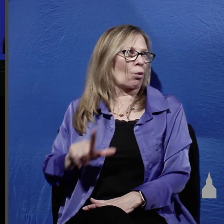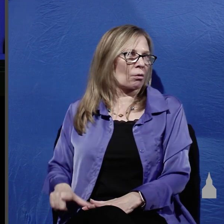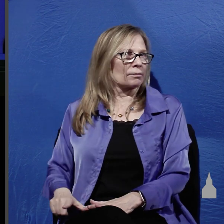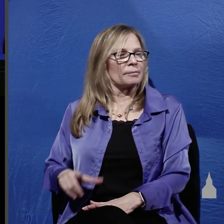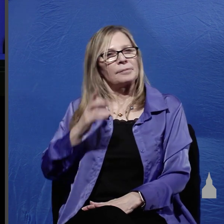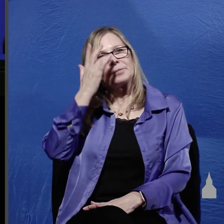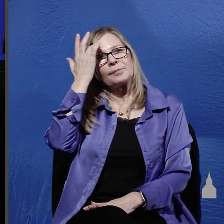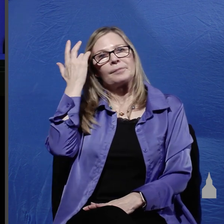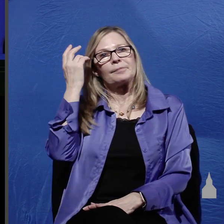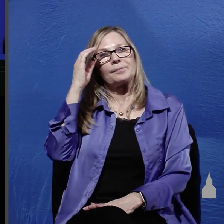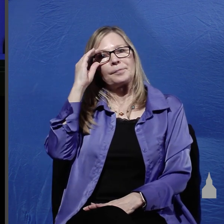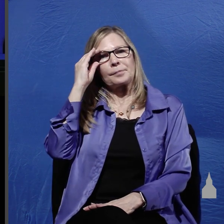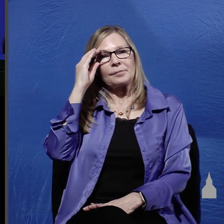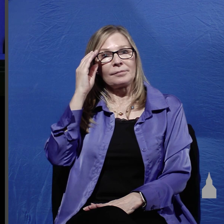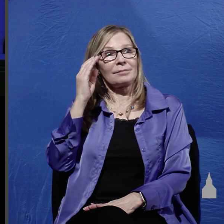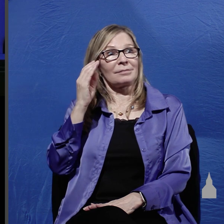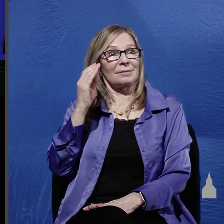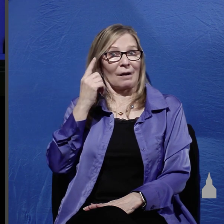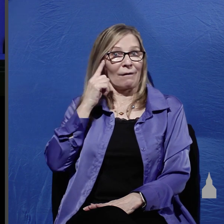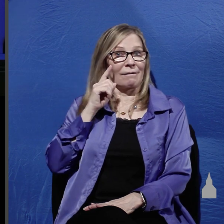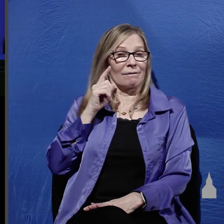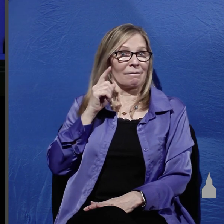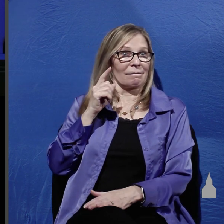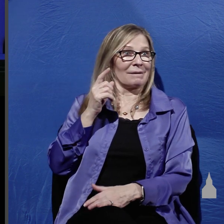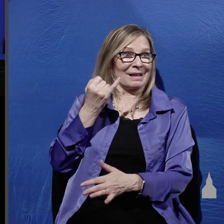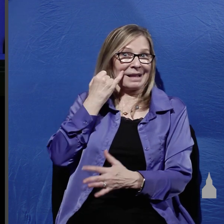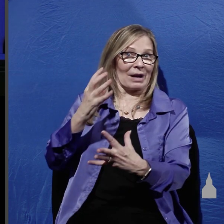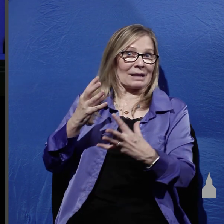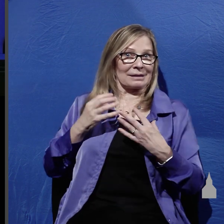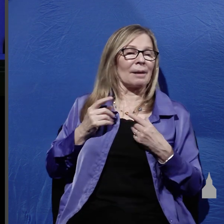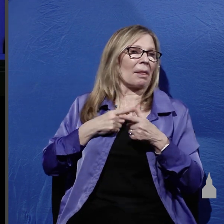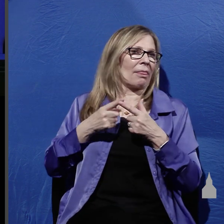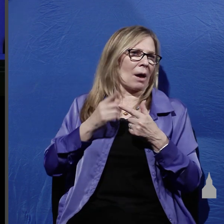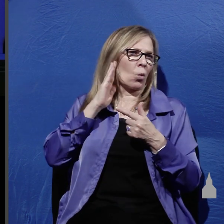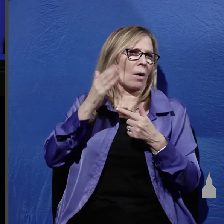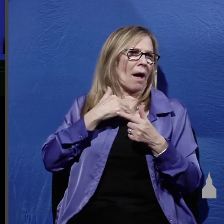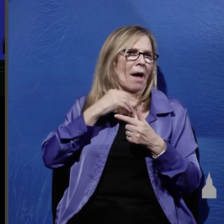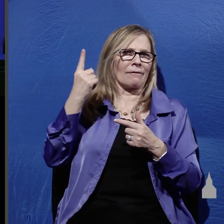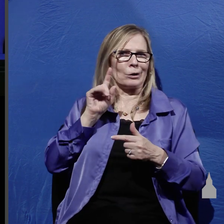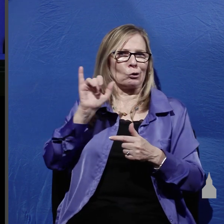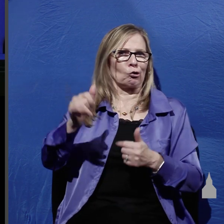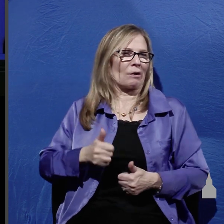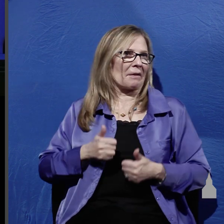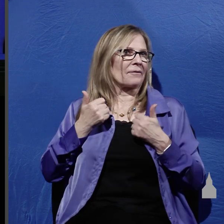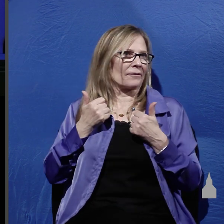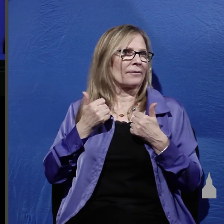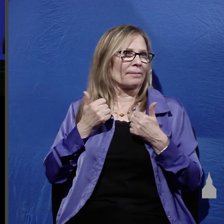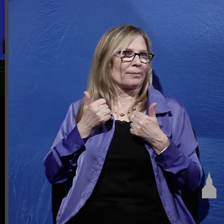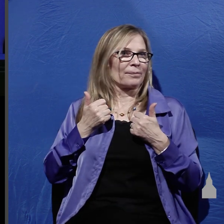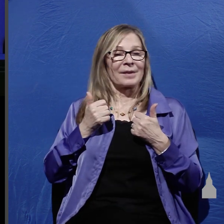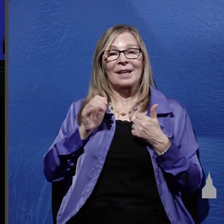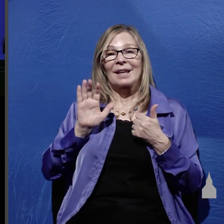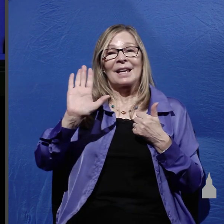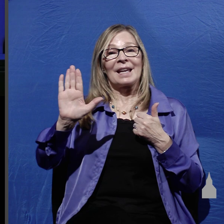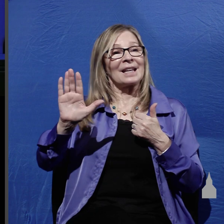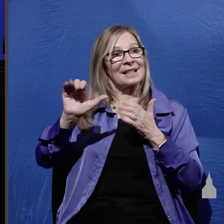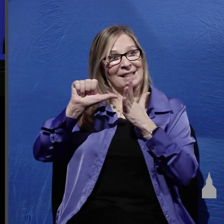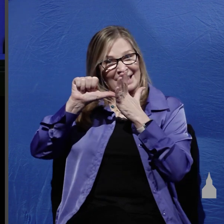now this emphasis on Christ's deity it's apparent from the very start of the gospel of John John